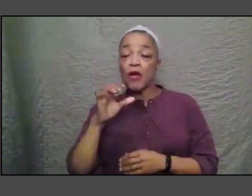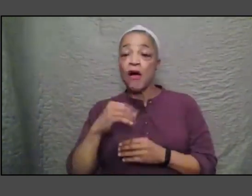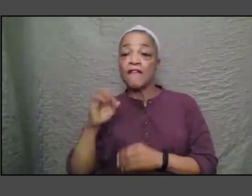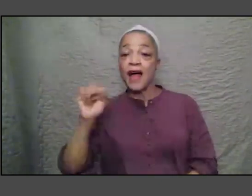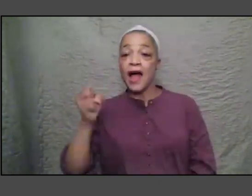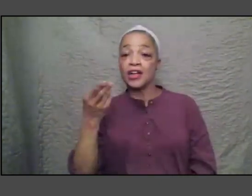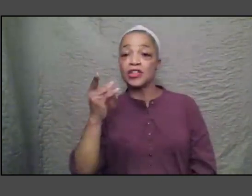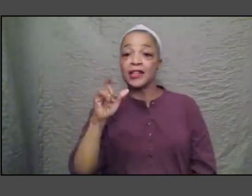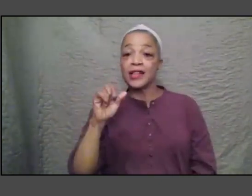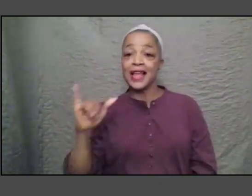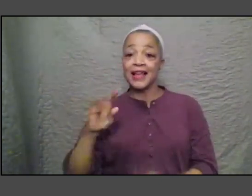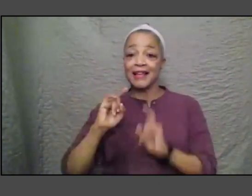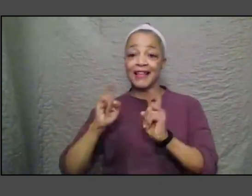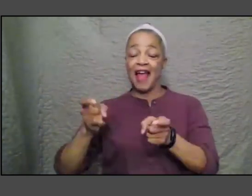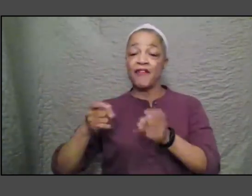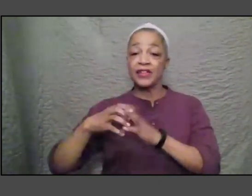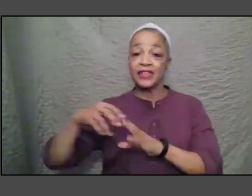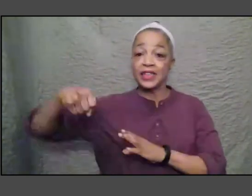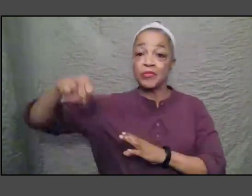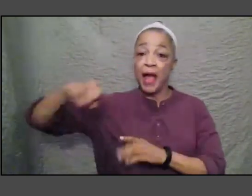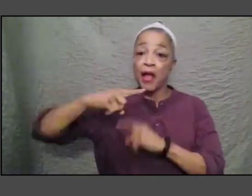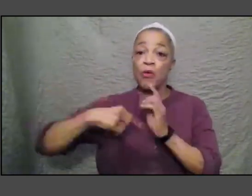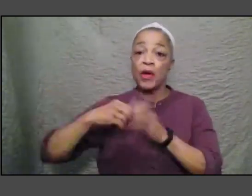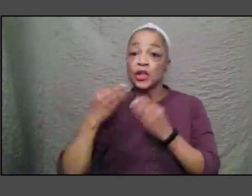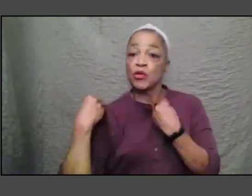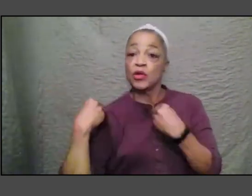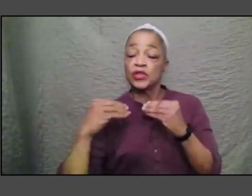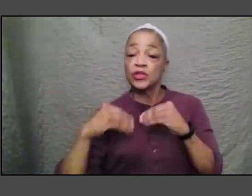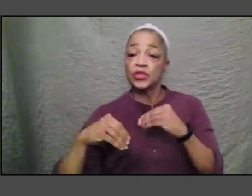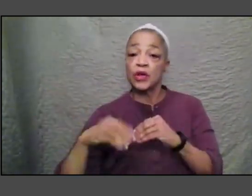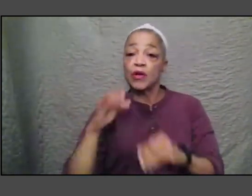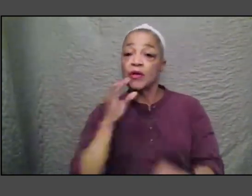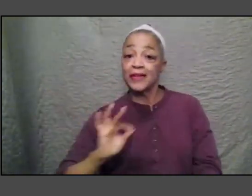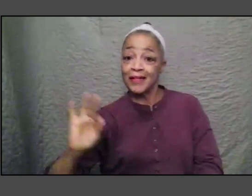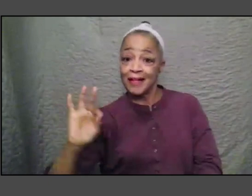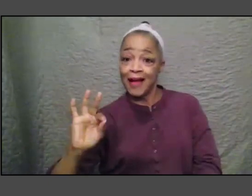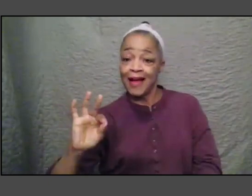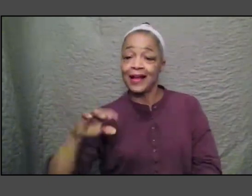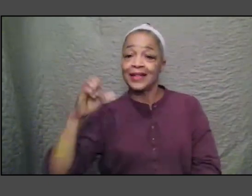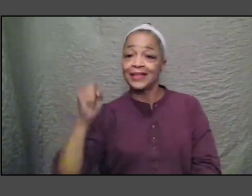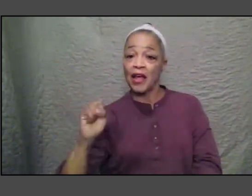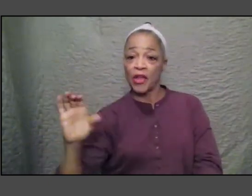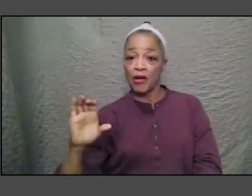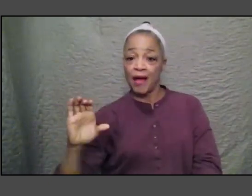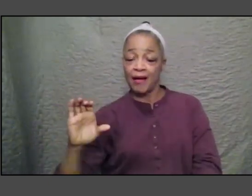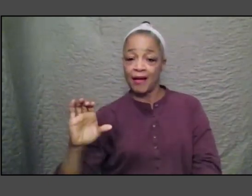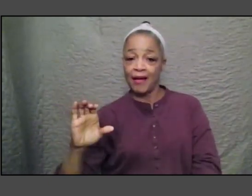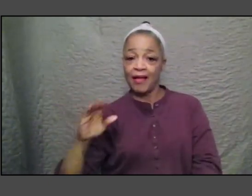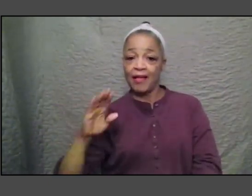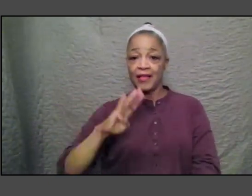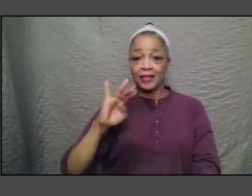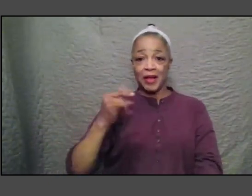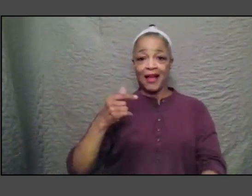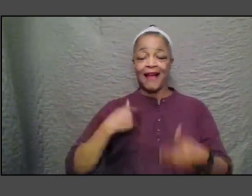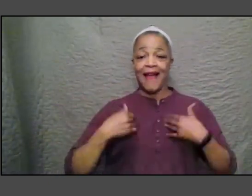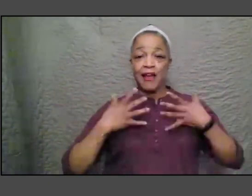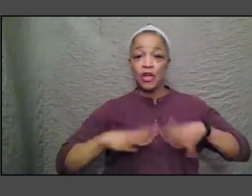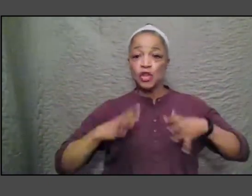at age nine in South Carolina it held a tattered dress three handfuls of pecans